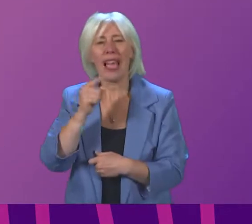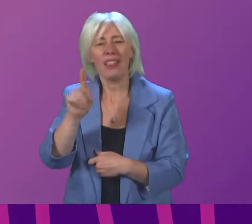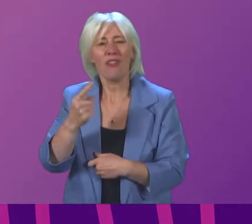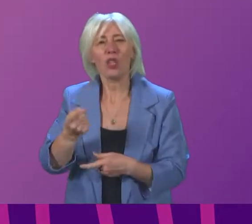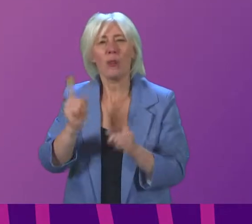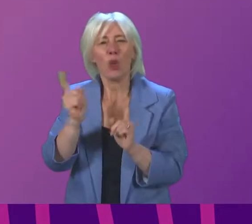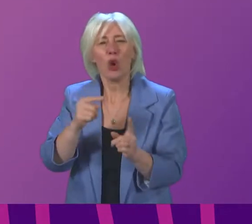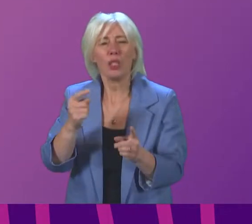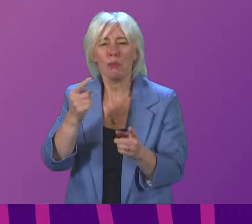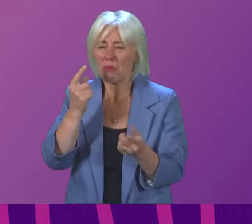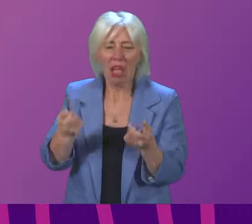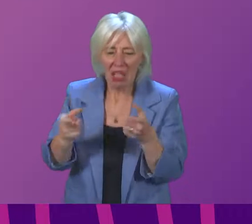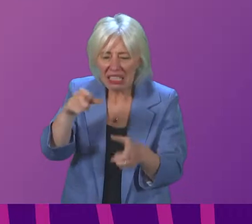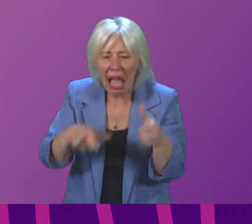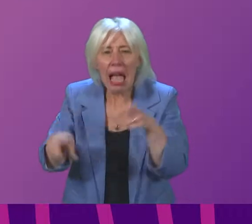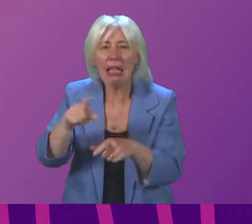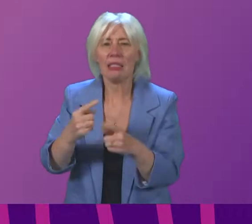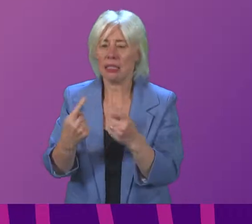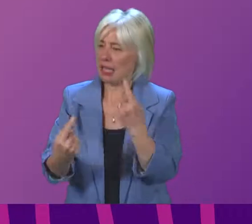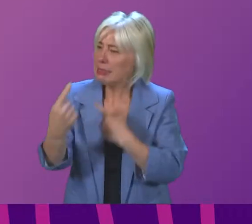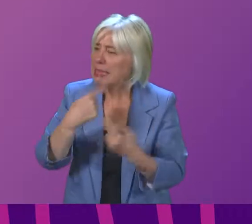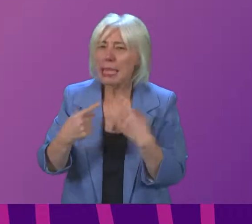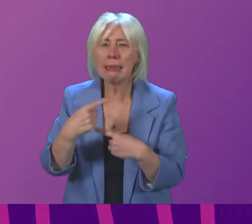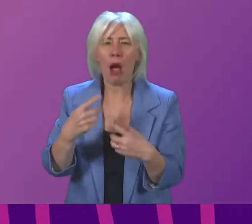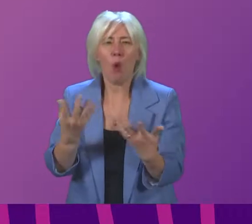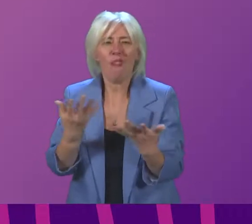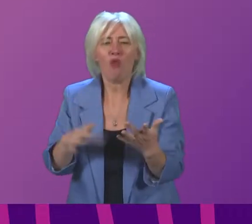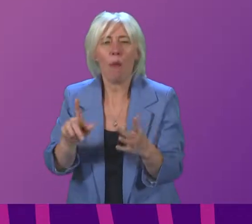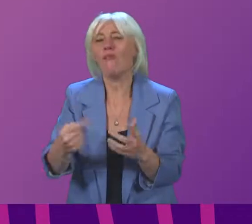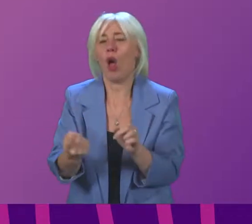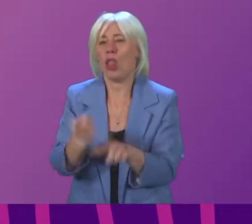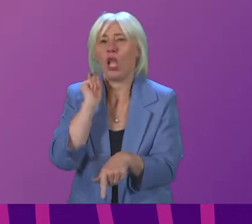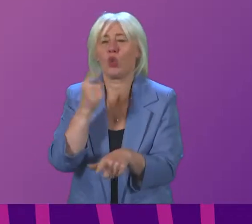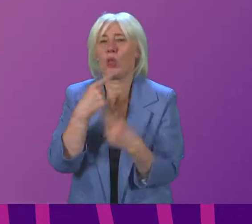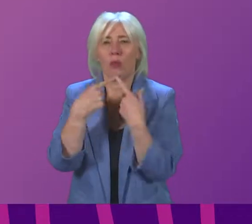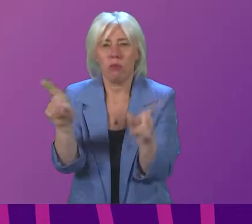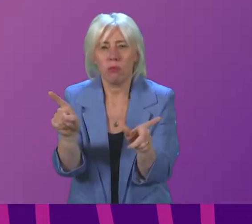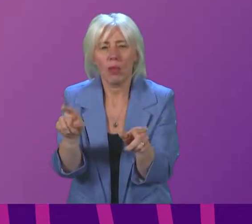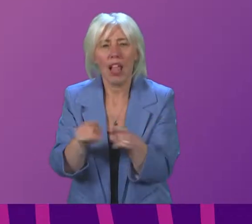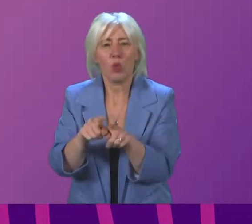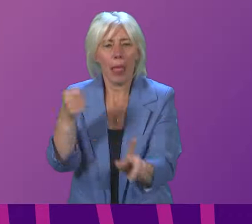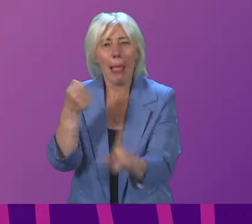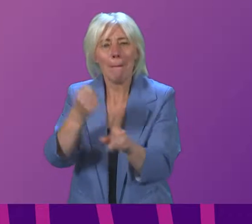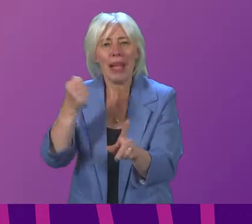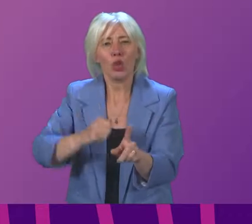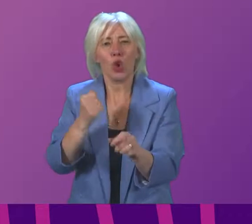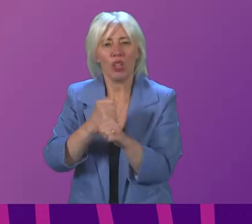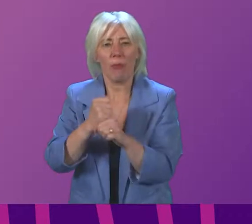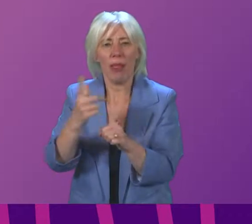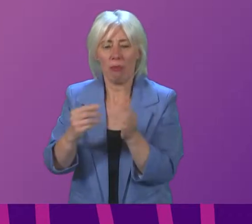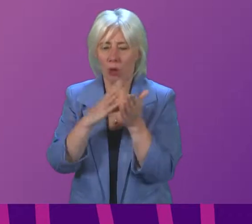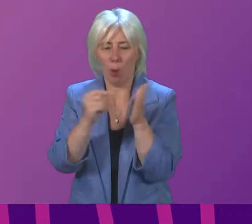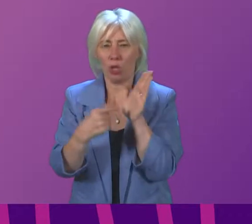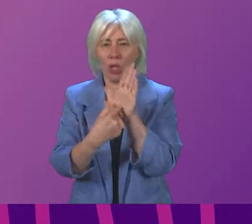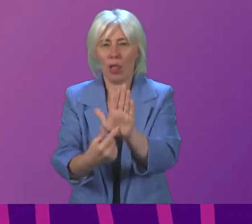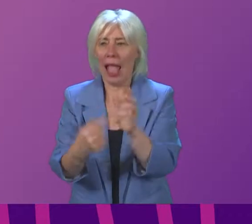science and data behind the change in policy which she announced last week, and what impact the Scottish Government modelling says it will have on